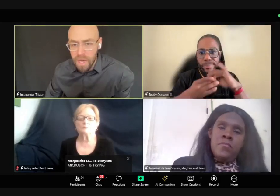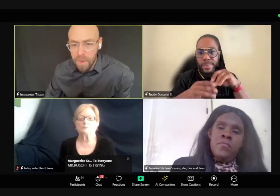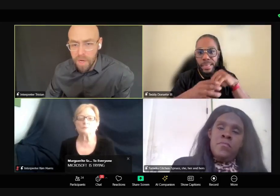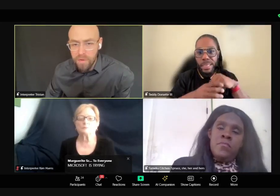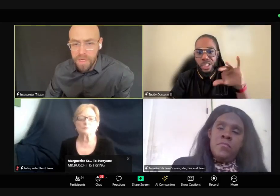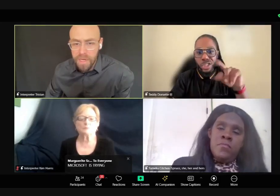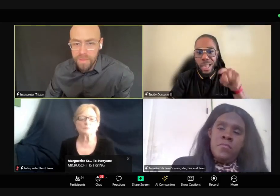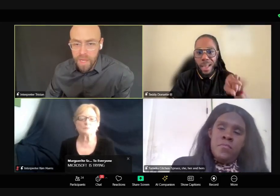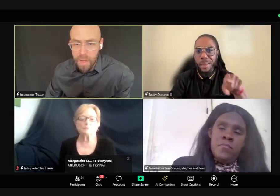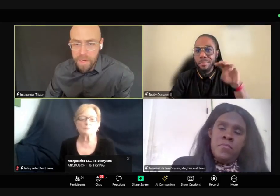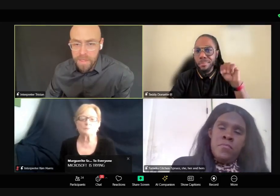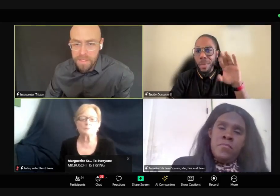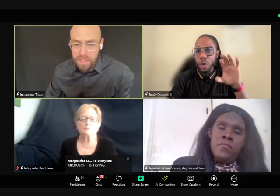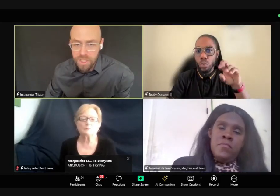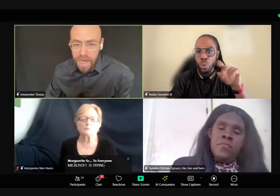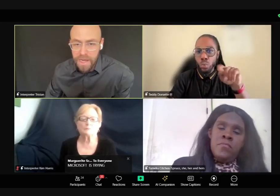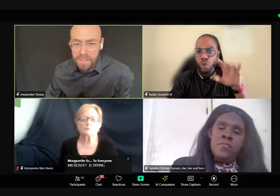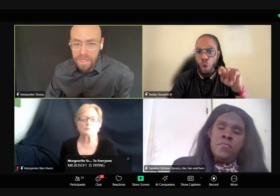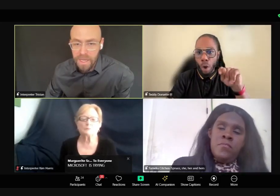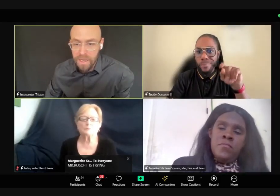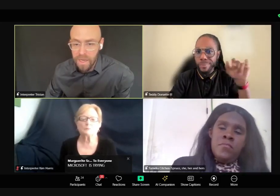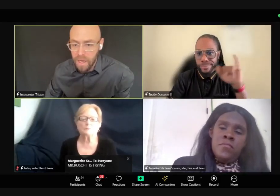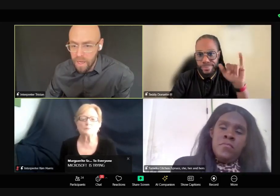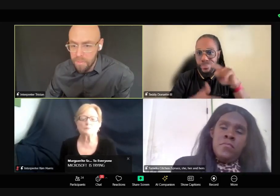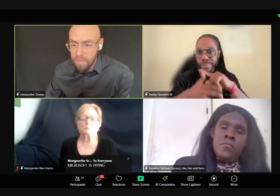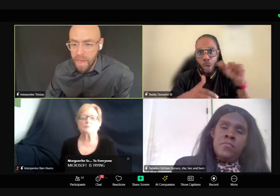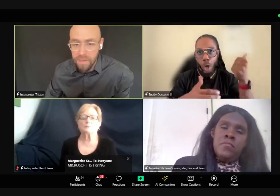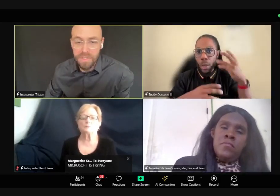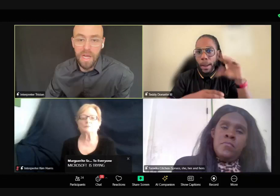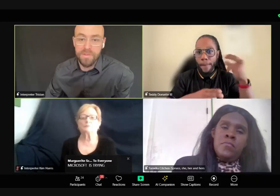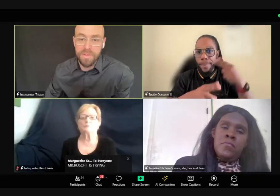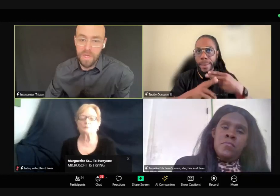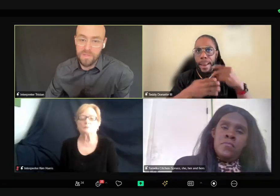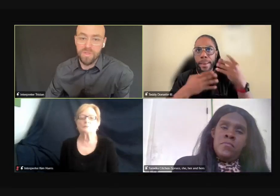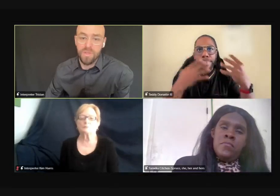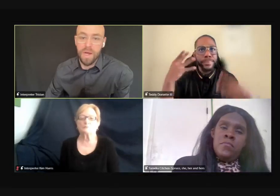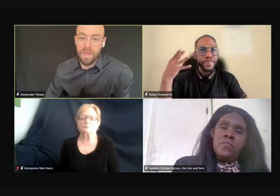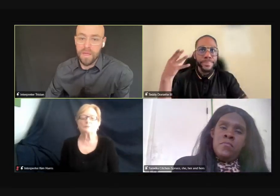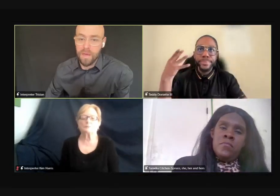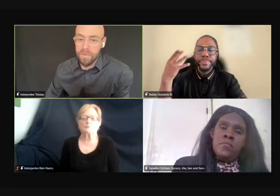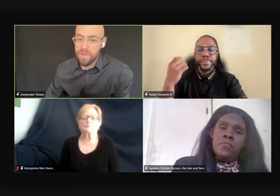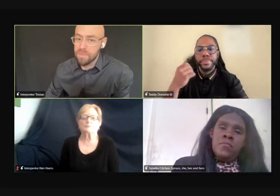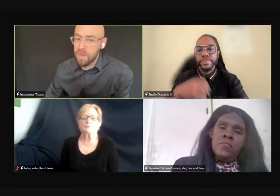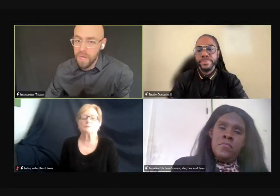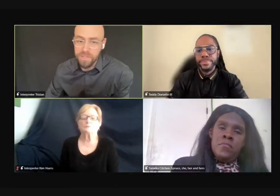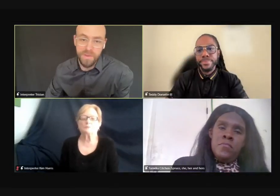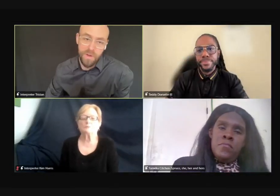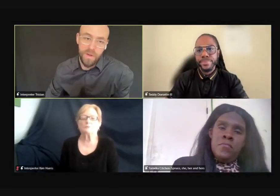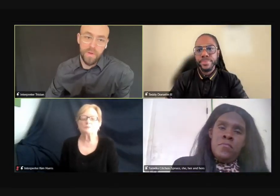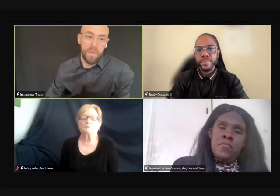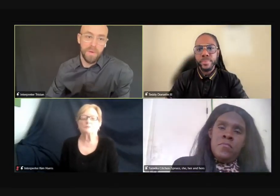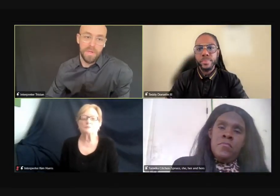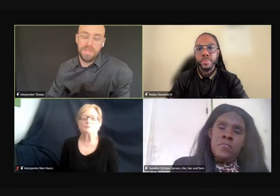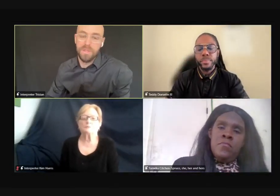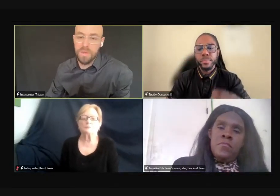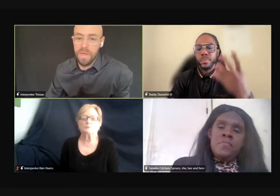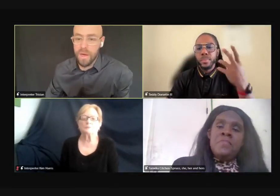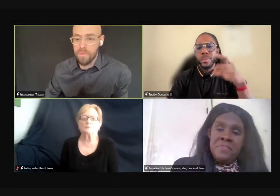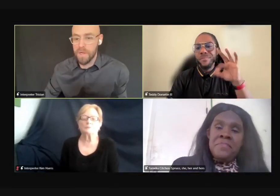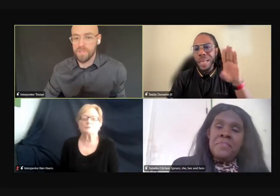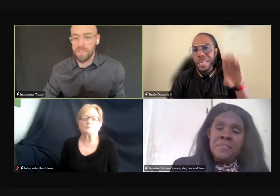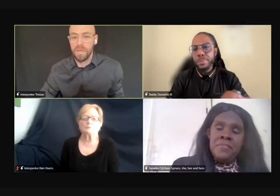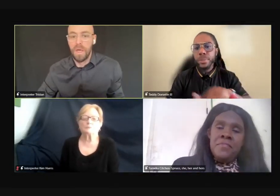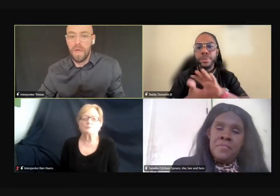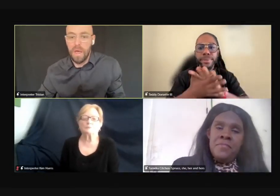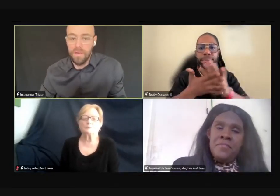see, uh, Marguerite in the comments in the chat said, um, Microsoft is also trying, um, there's a bunch of different other companies too